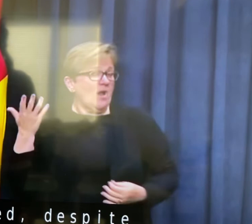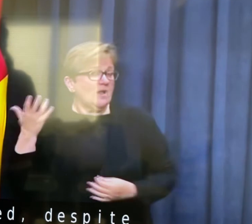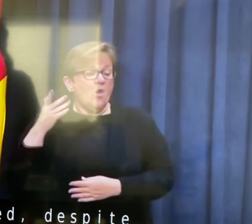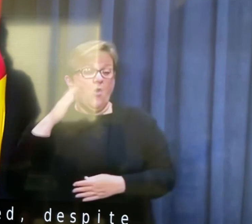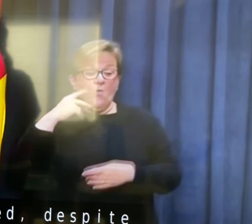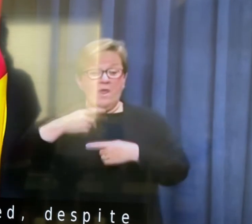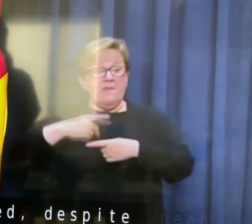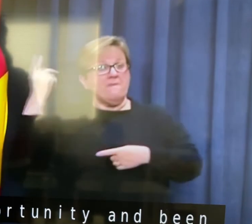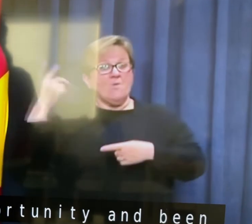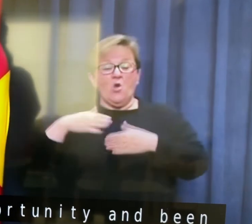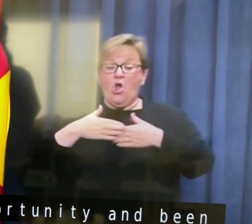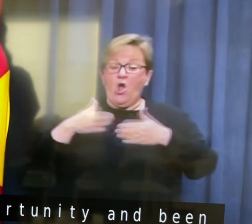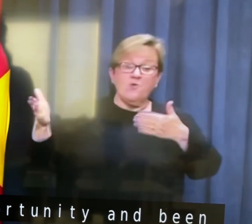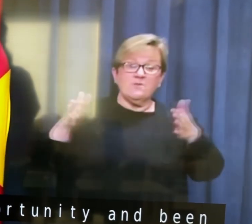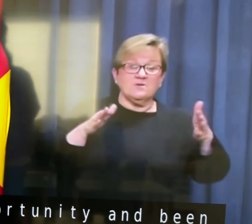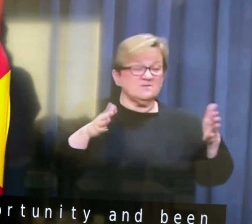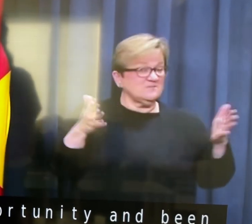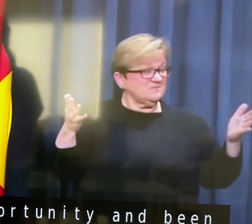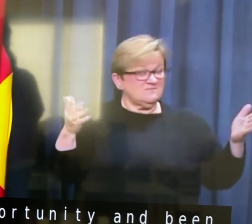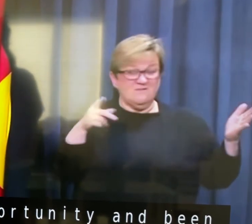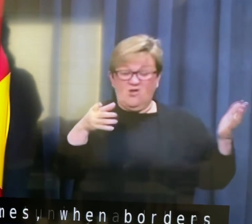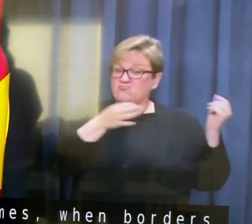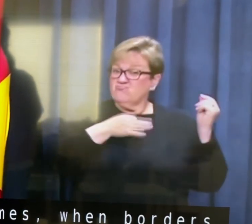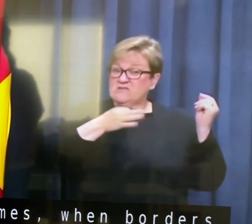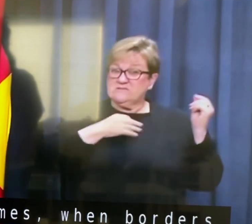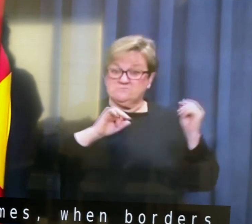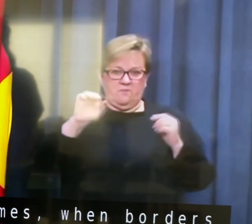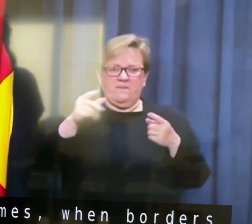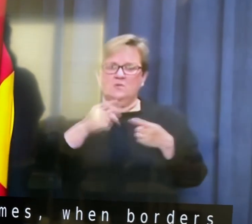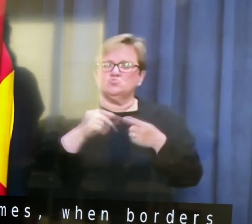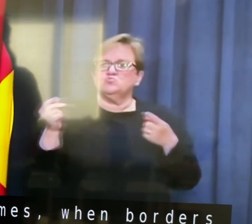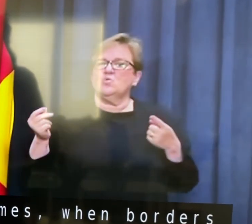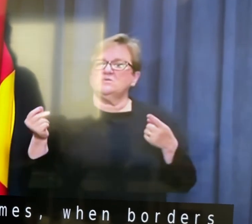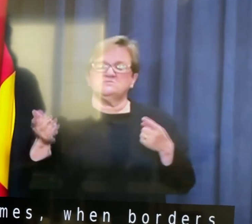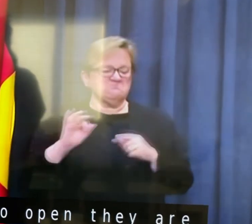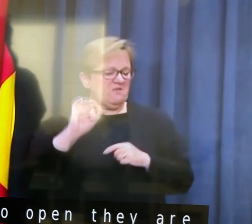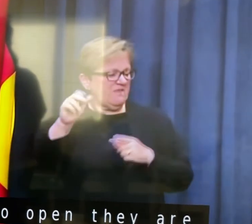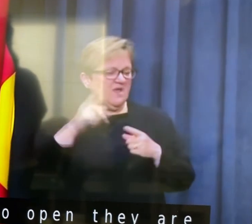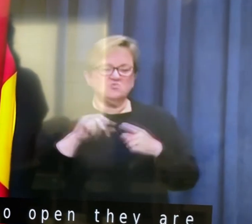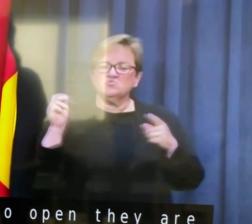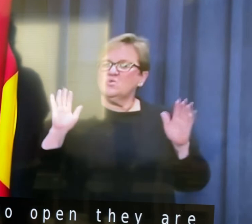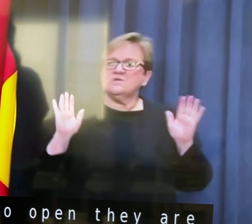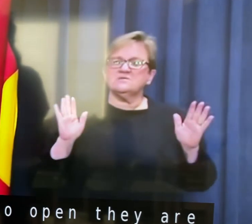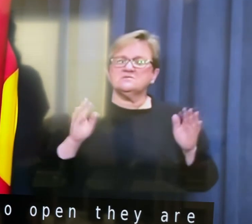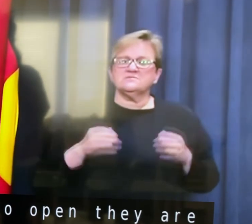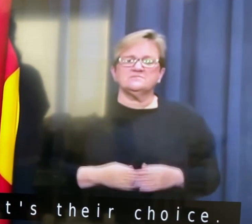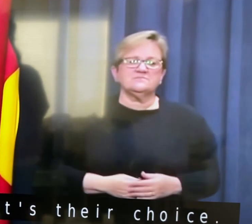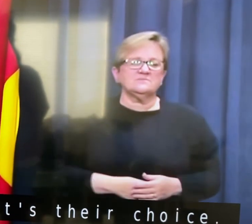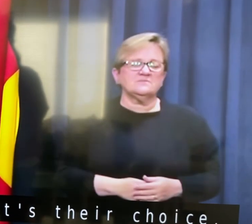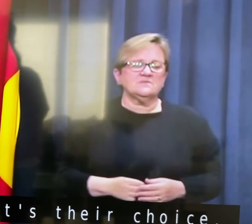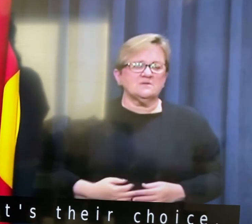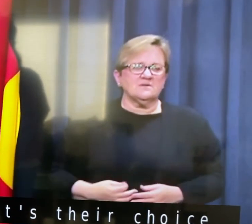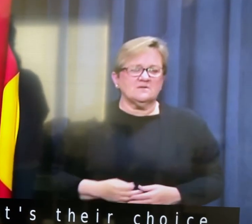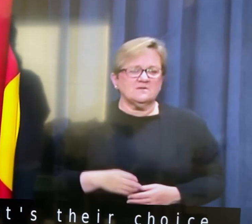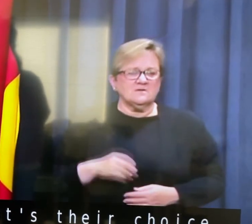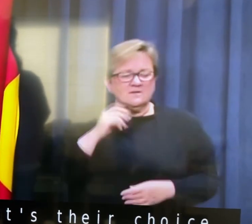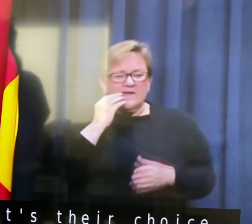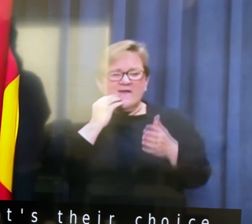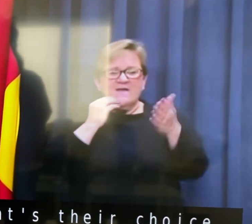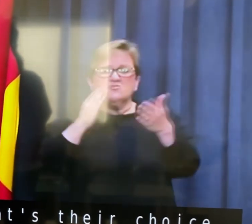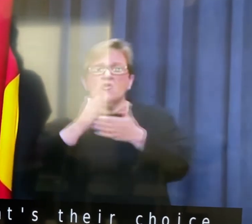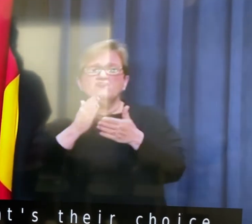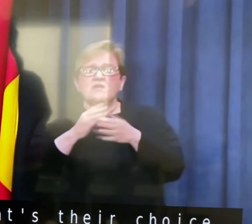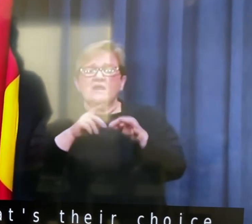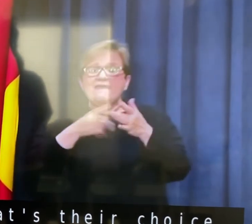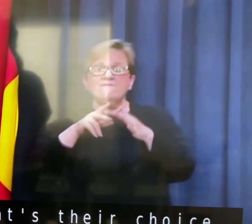borders and those things do open, they're taking a risk. And that's their choice. That will be their choice. Would you like to ask that you wouldn't be allowed to travel,